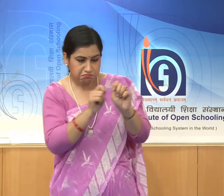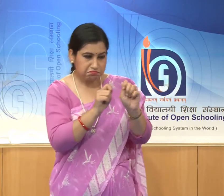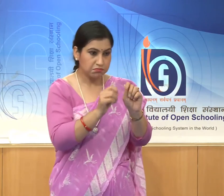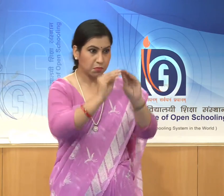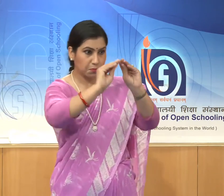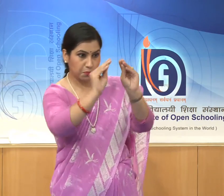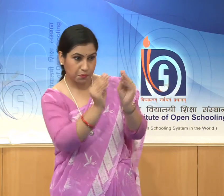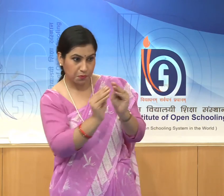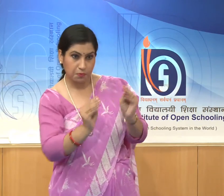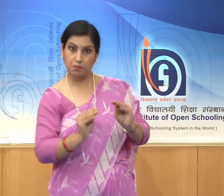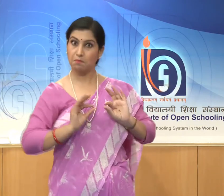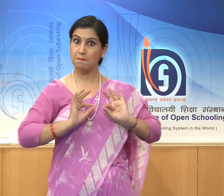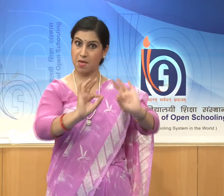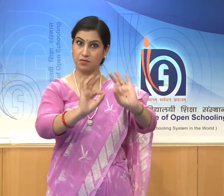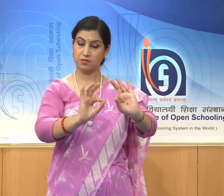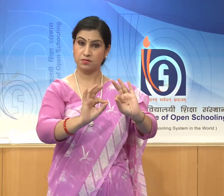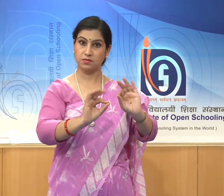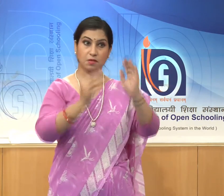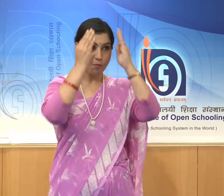body movements.